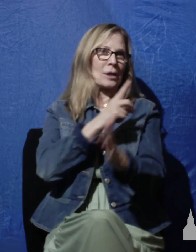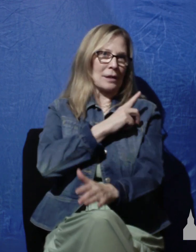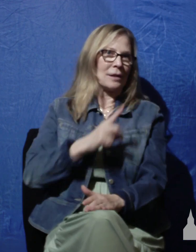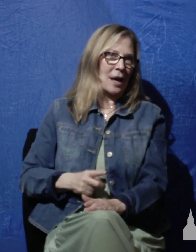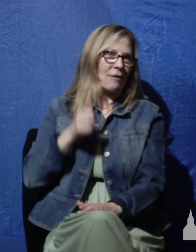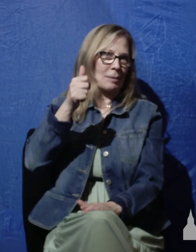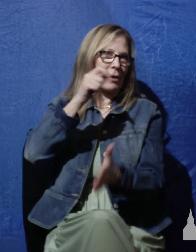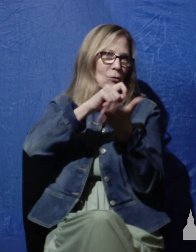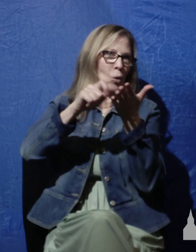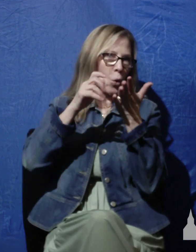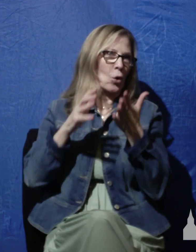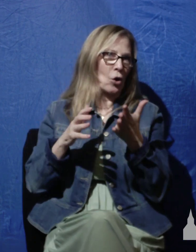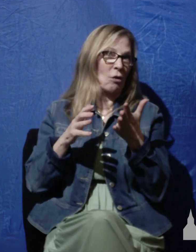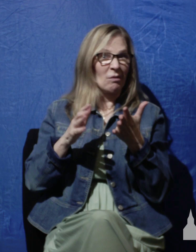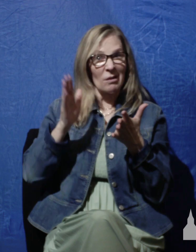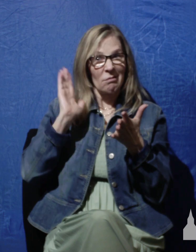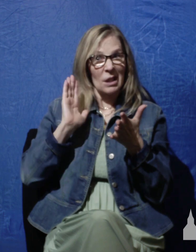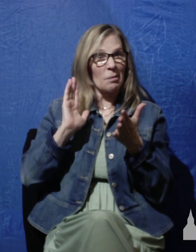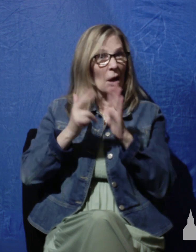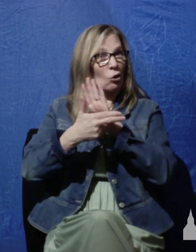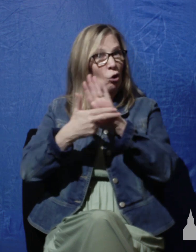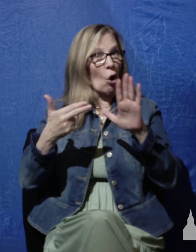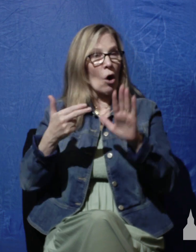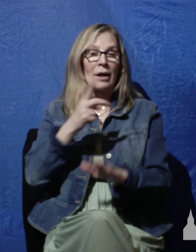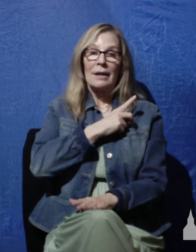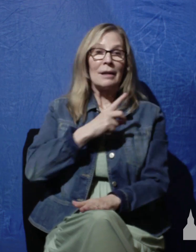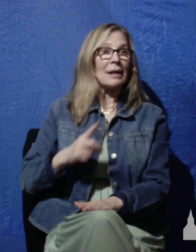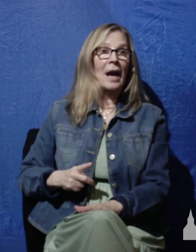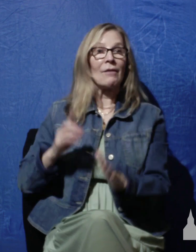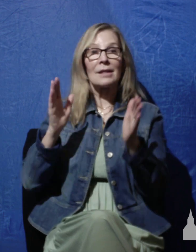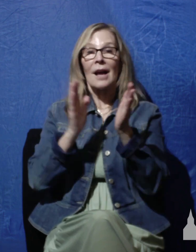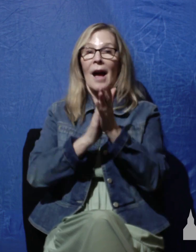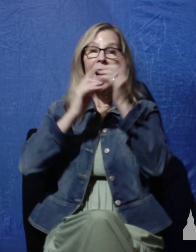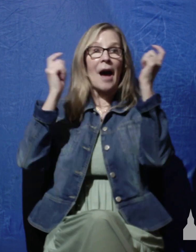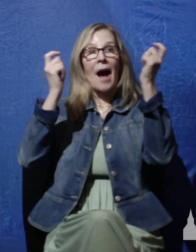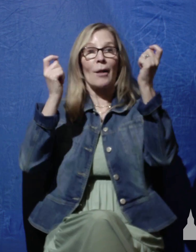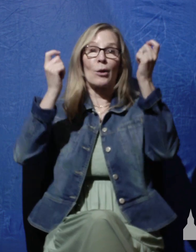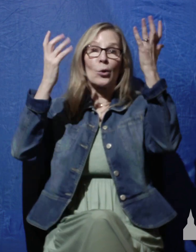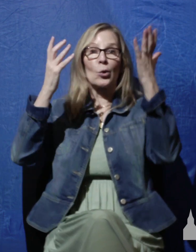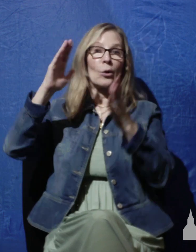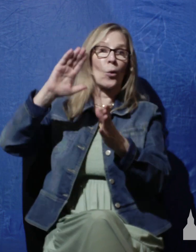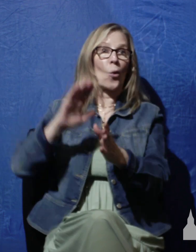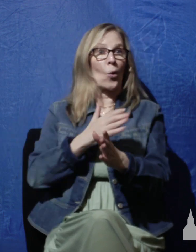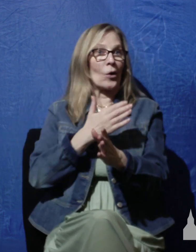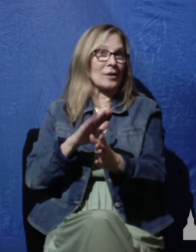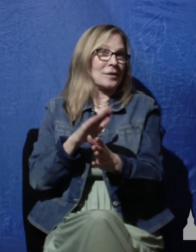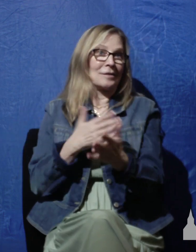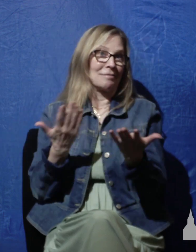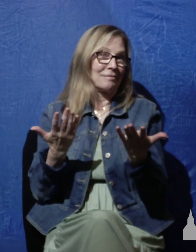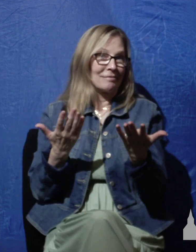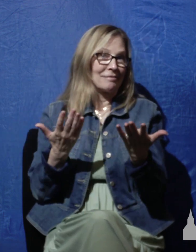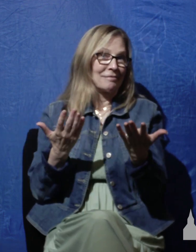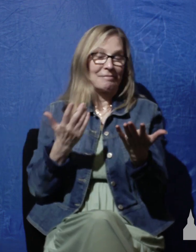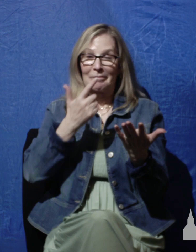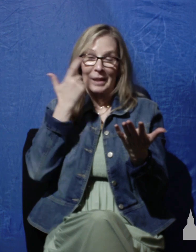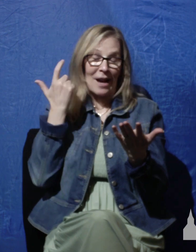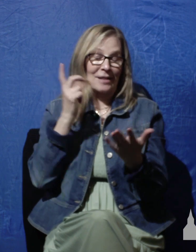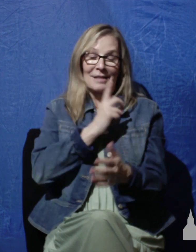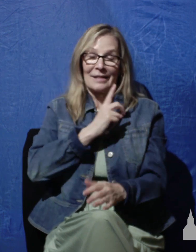been called David's Hallelujah Chorus because there's nothing quite like the praise that David utters in this